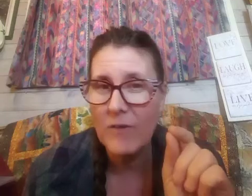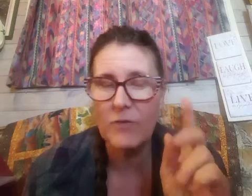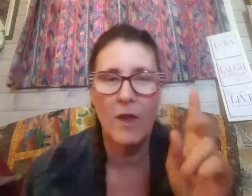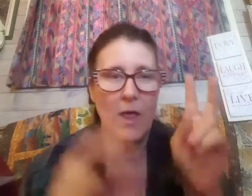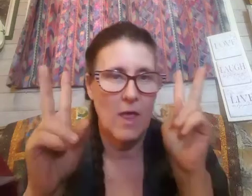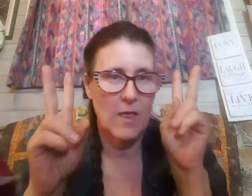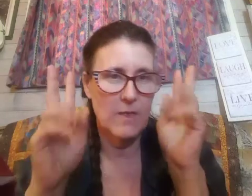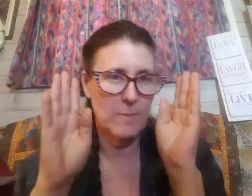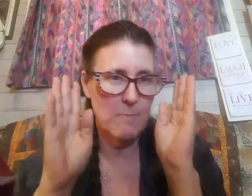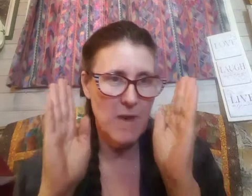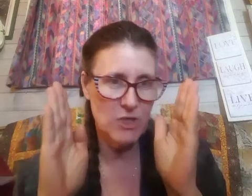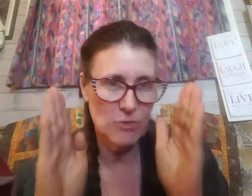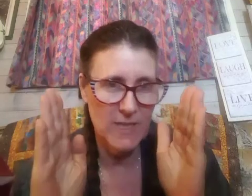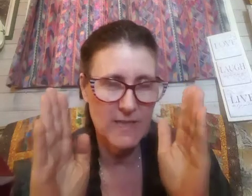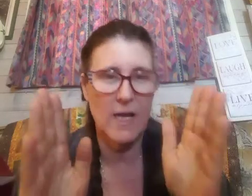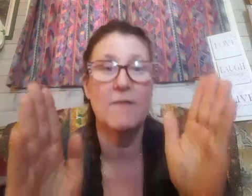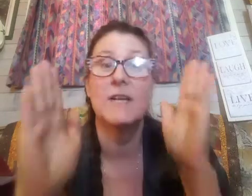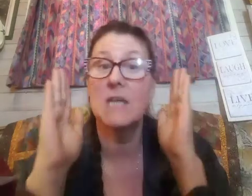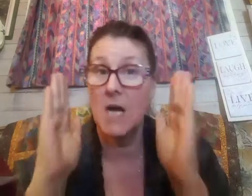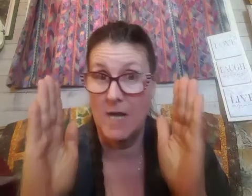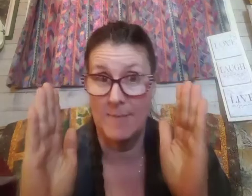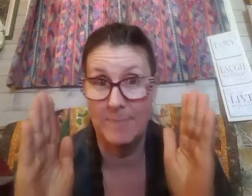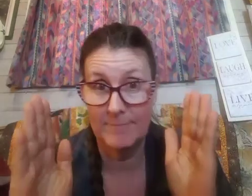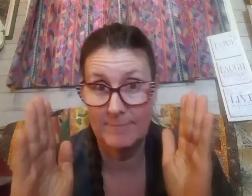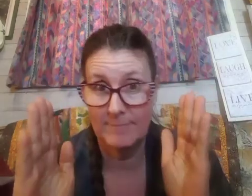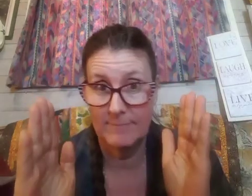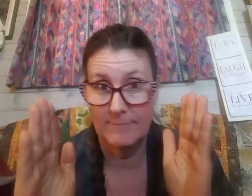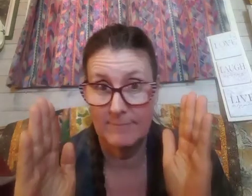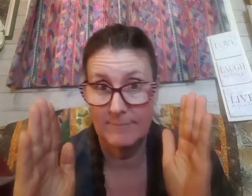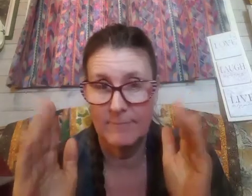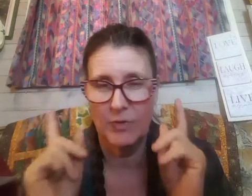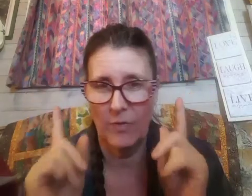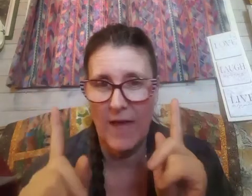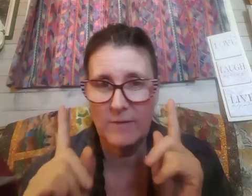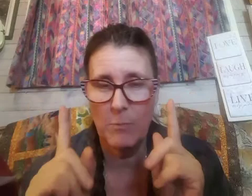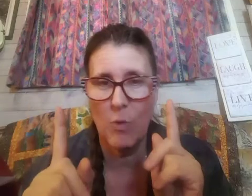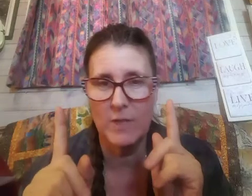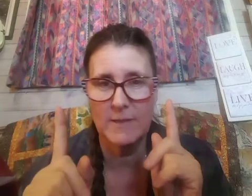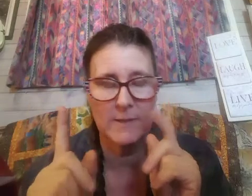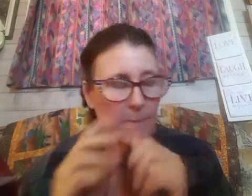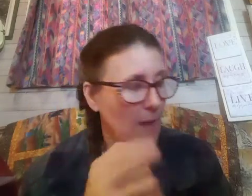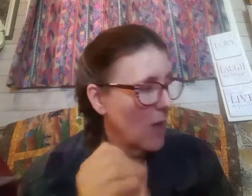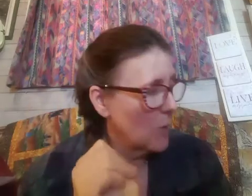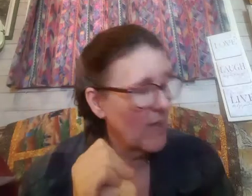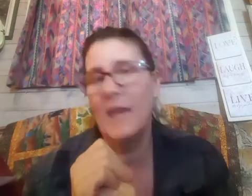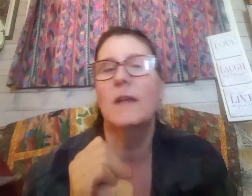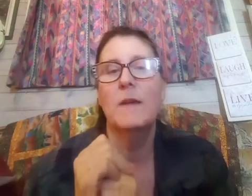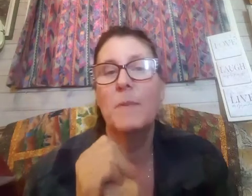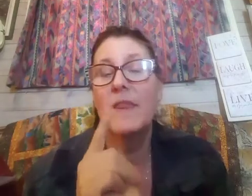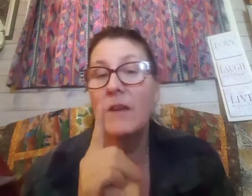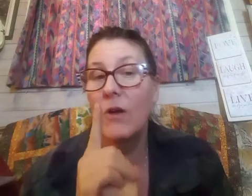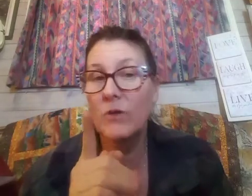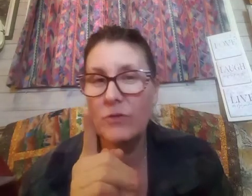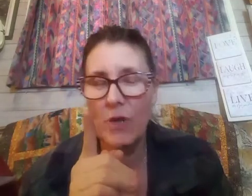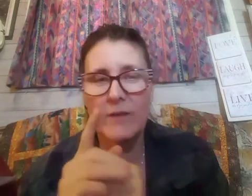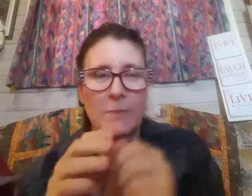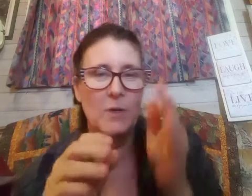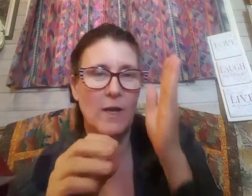the measurement of a time so that's important okay but then it also talks about